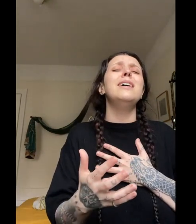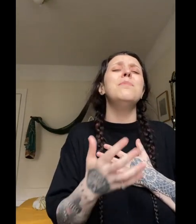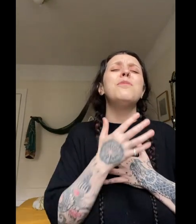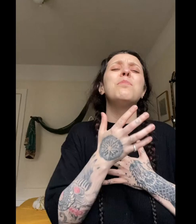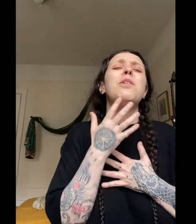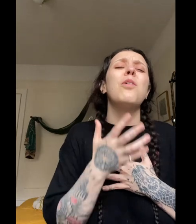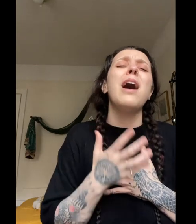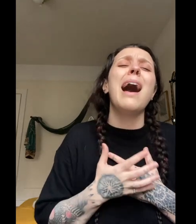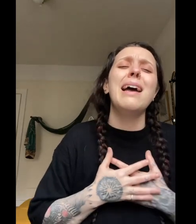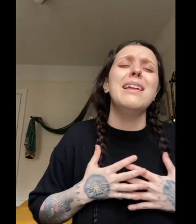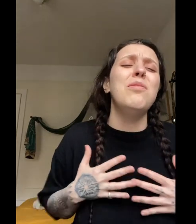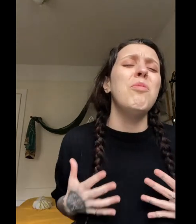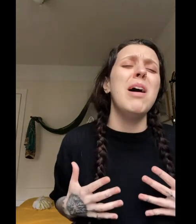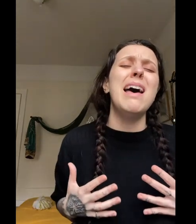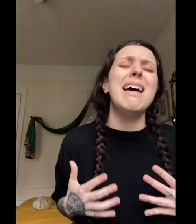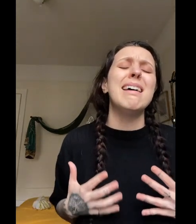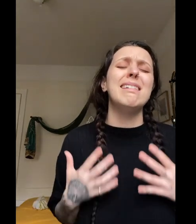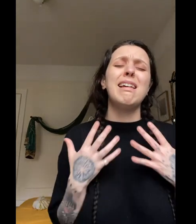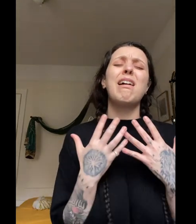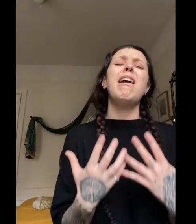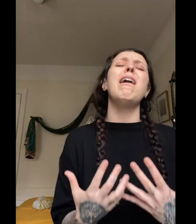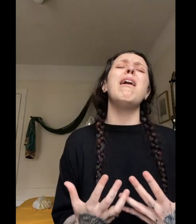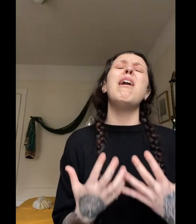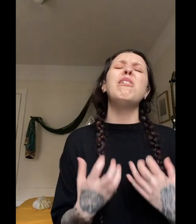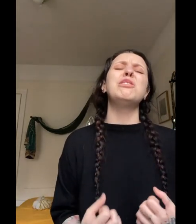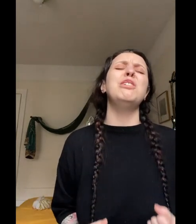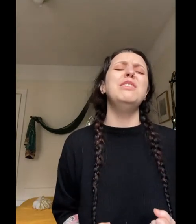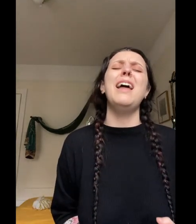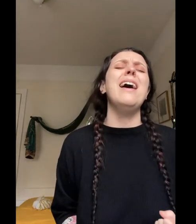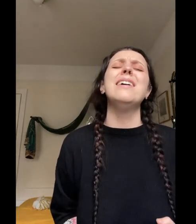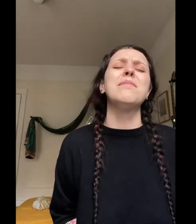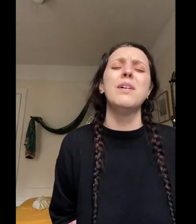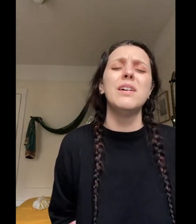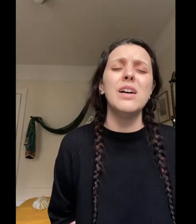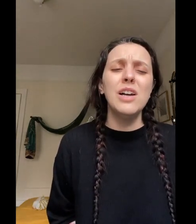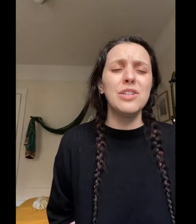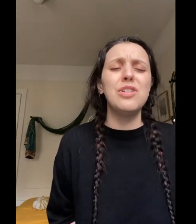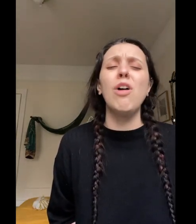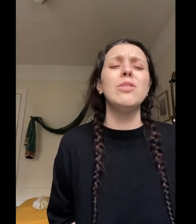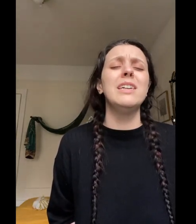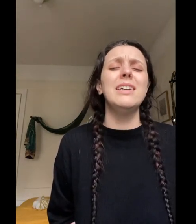from crying And when he calls your name, Jolene